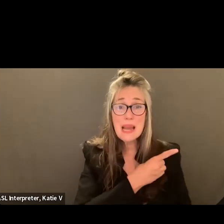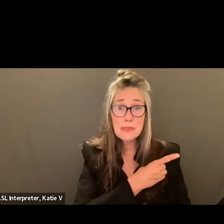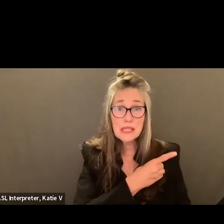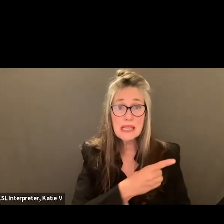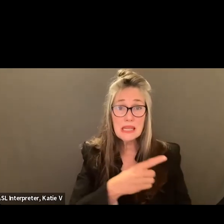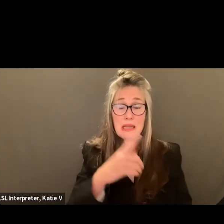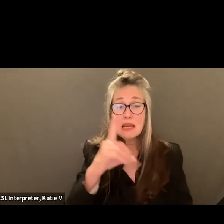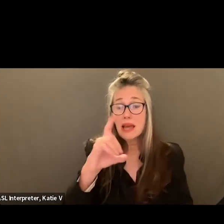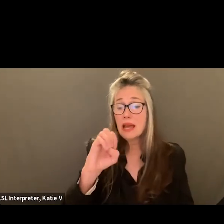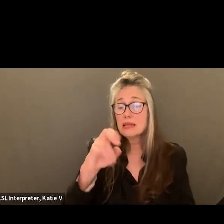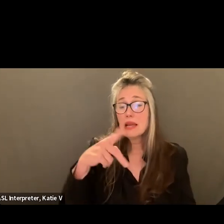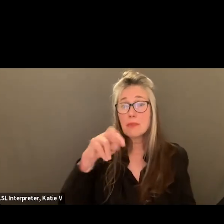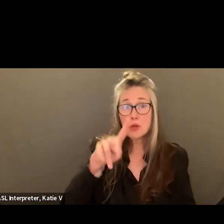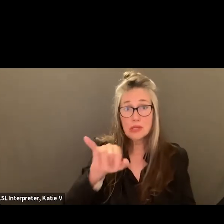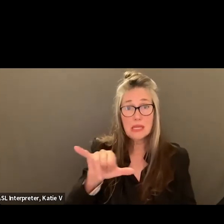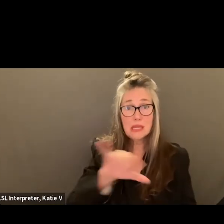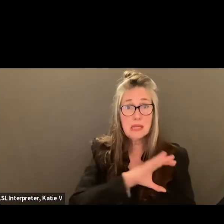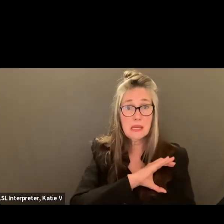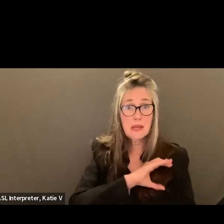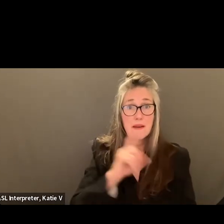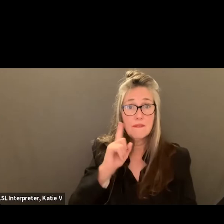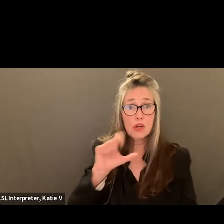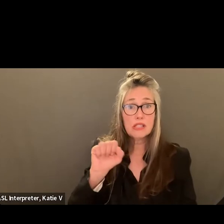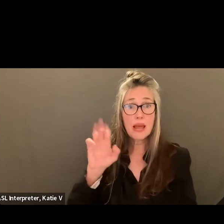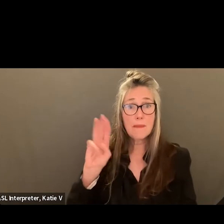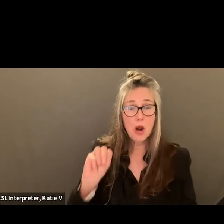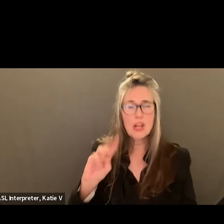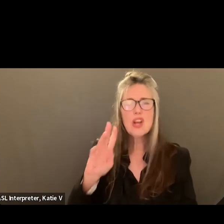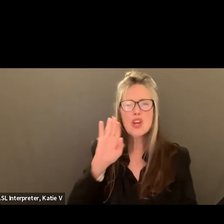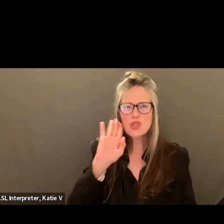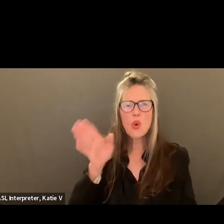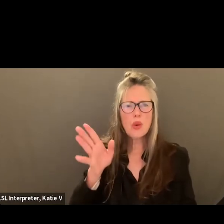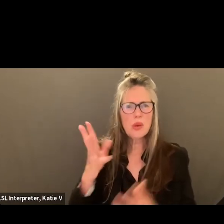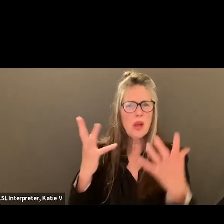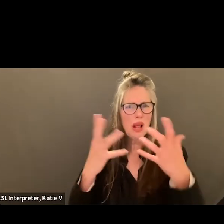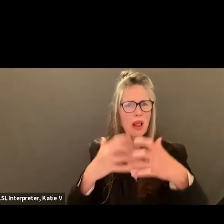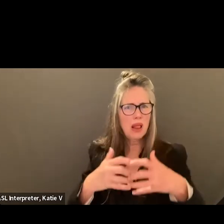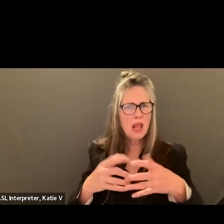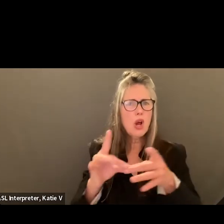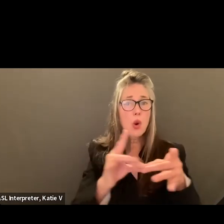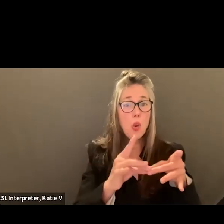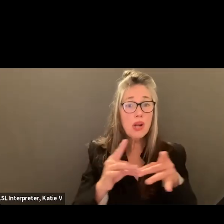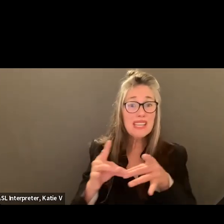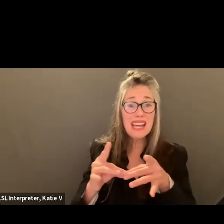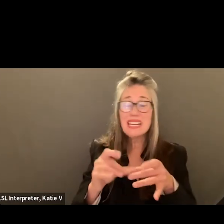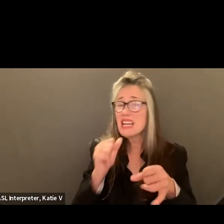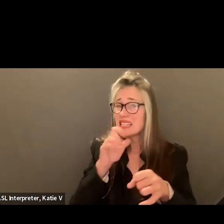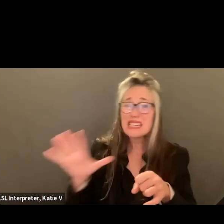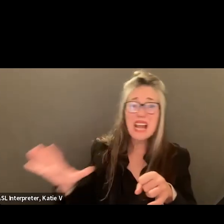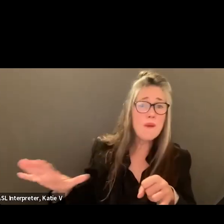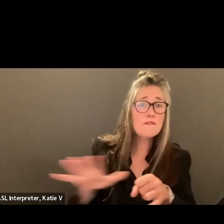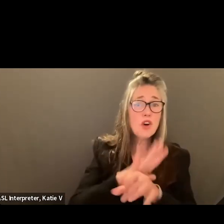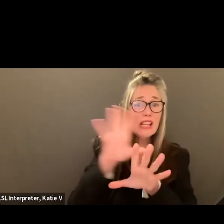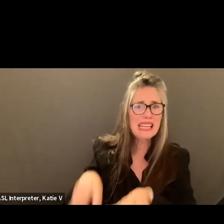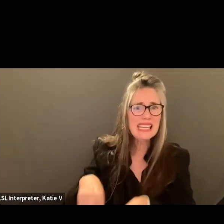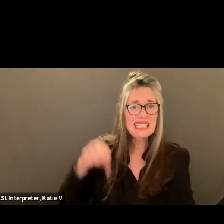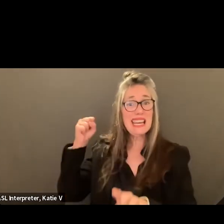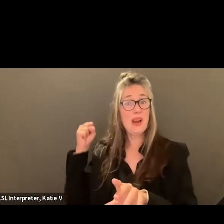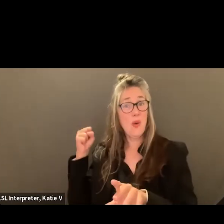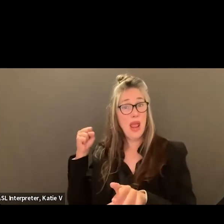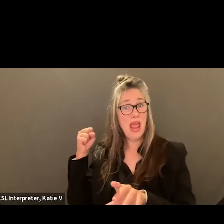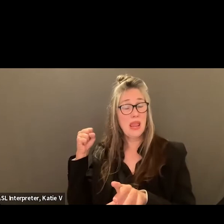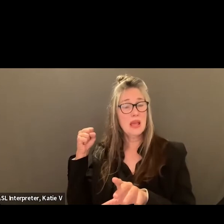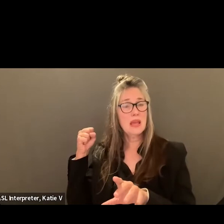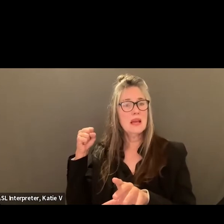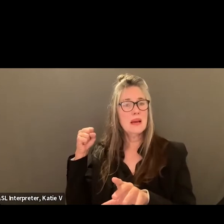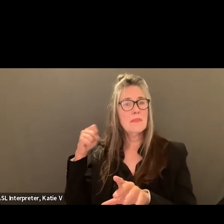Marcos. So at some point we'll coordinate all of that sort of make sure that we didn't take it fully away and then we will be still bringing that back. we're